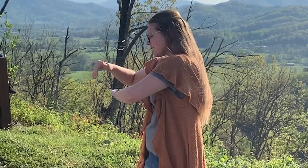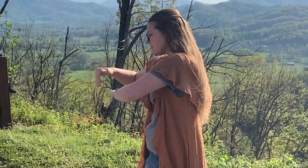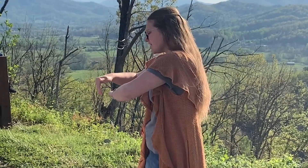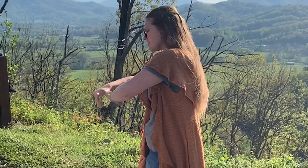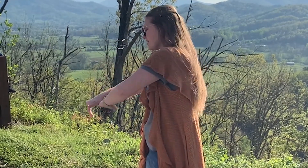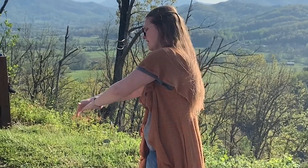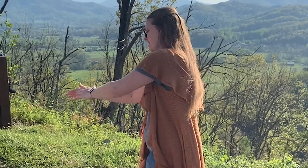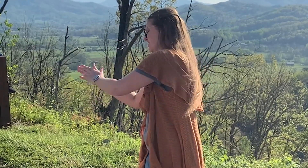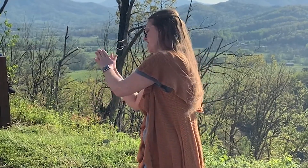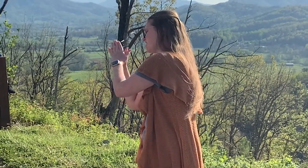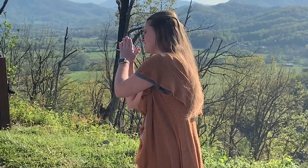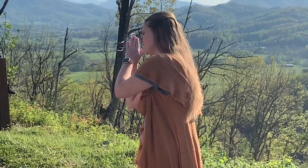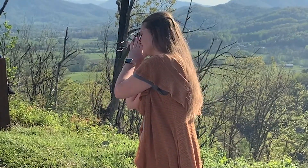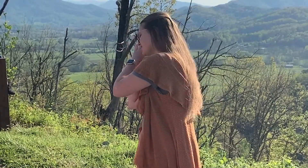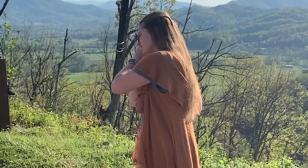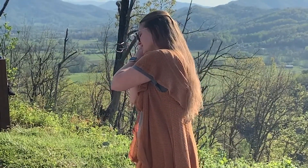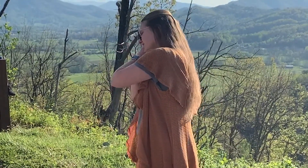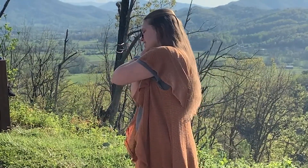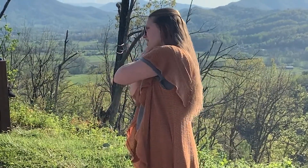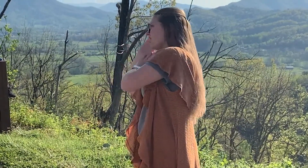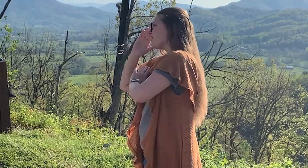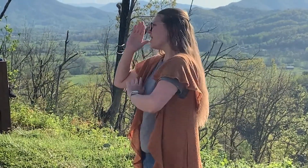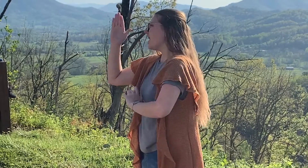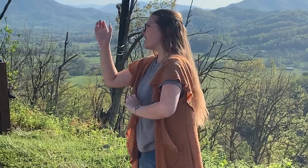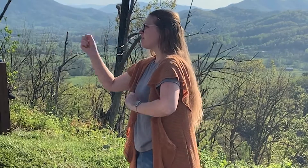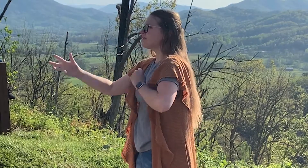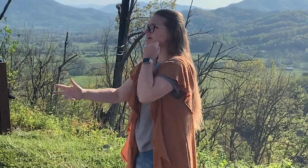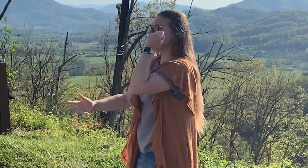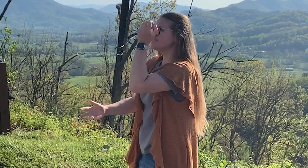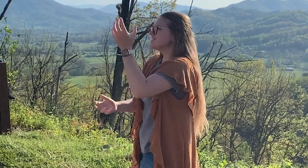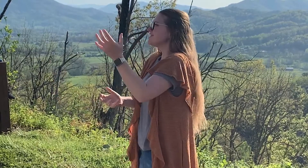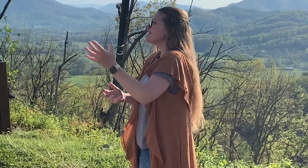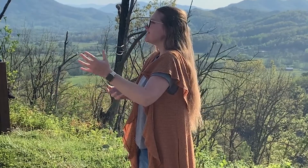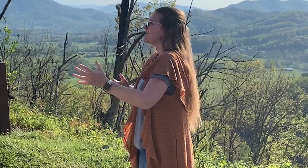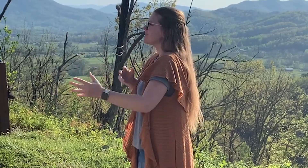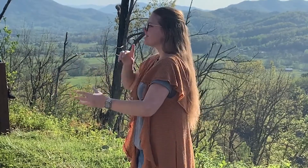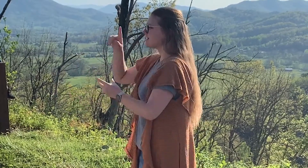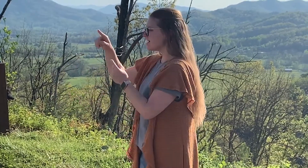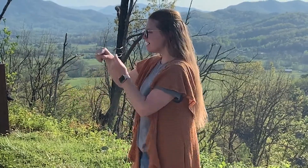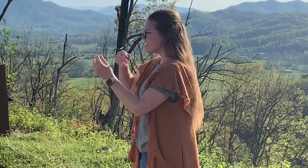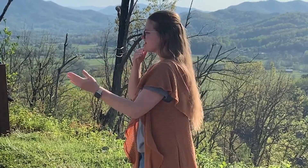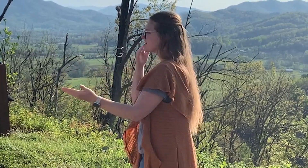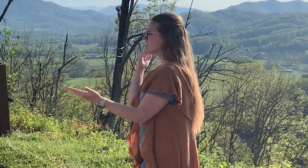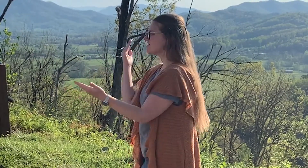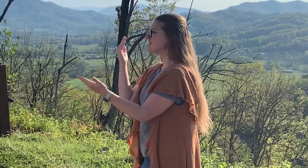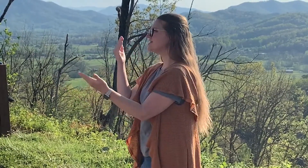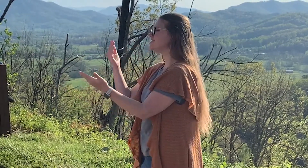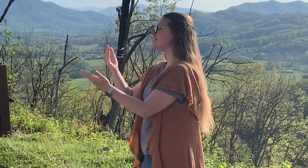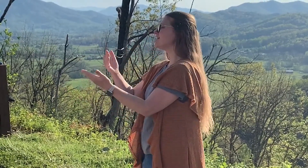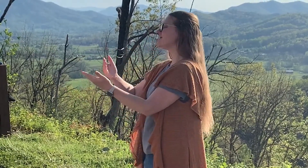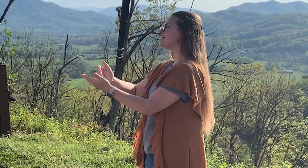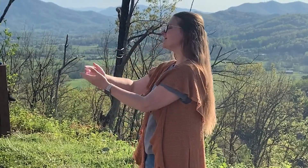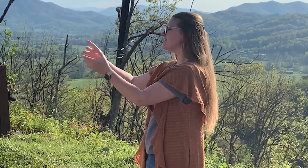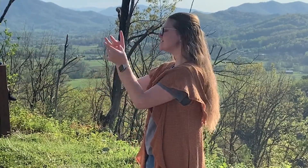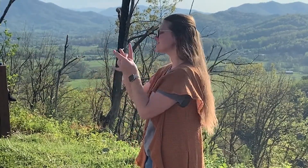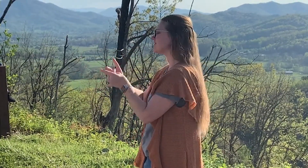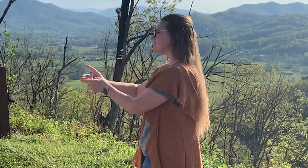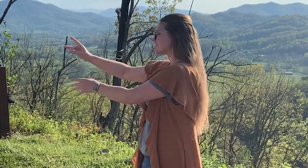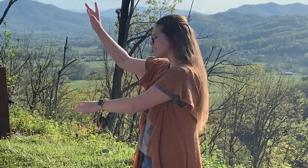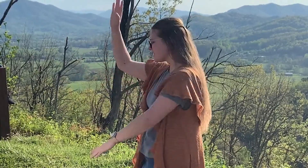lay my head. Oh, I will sing of the goodness of